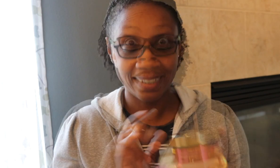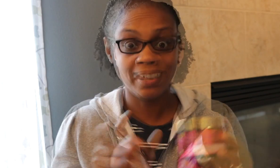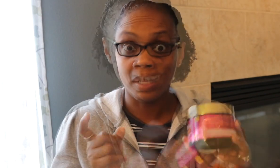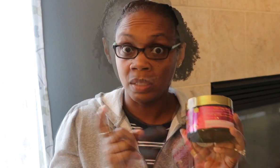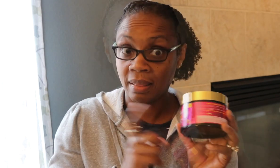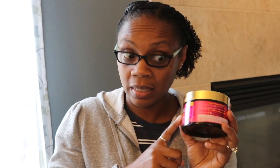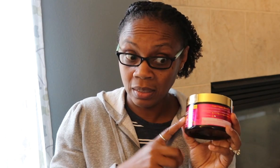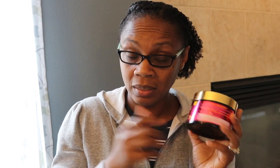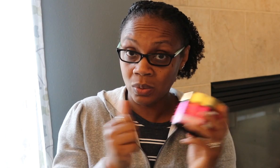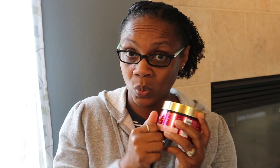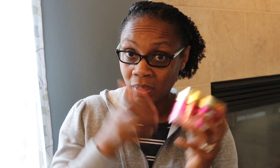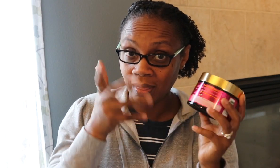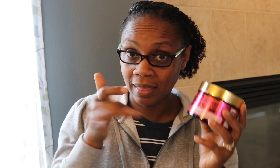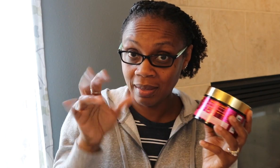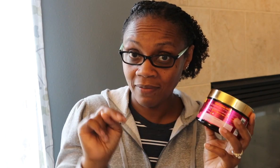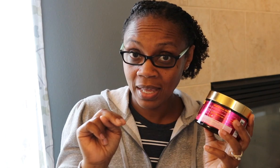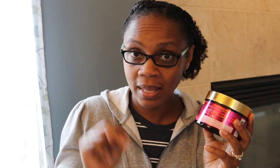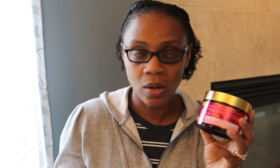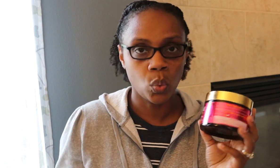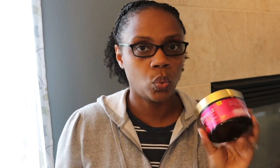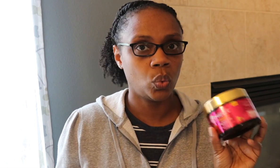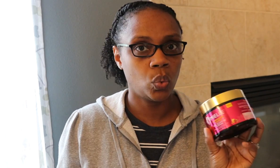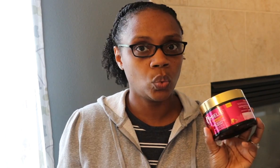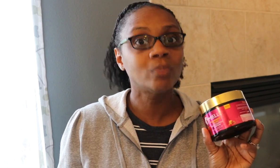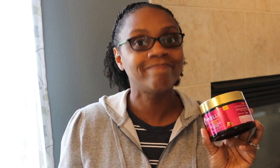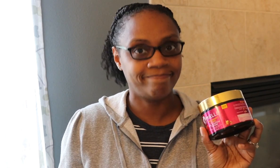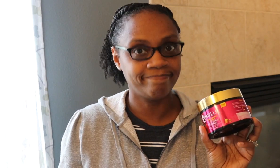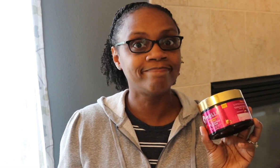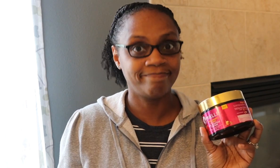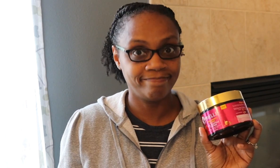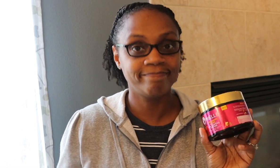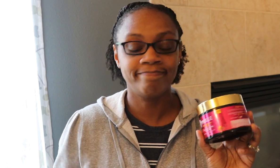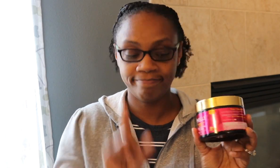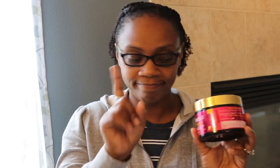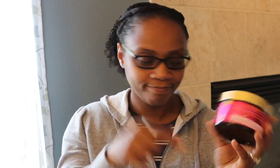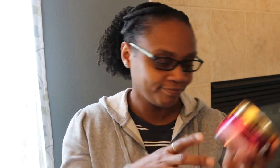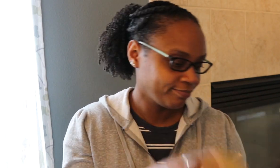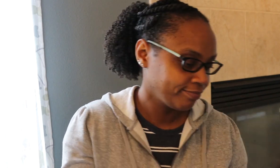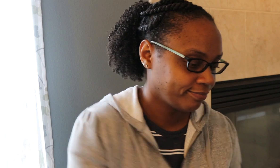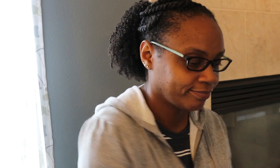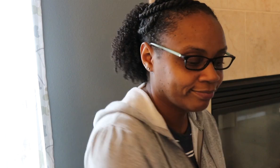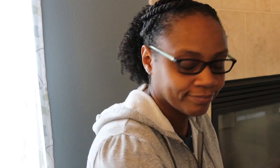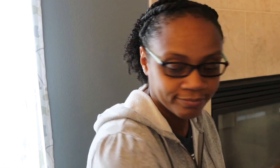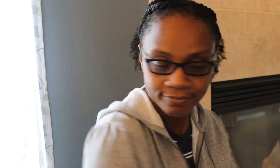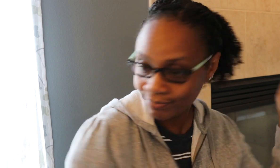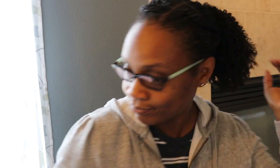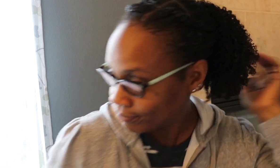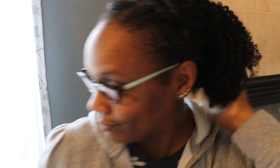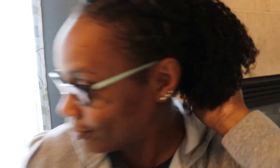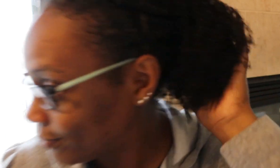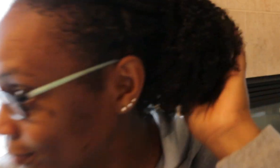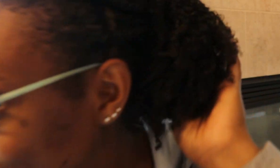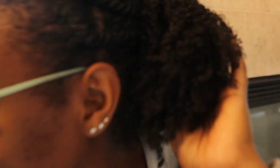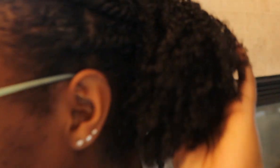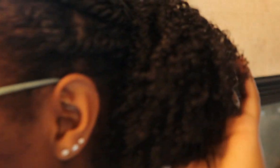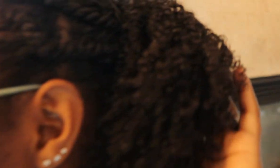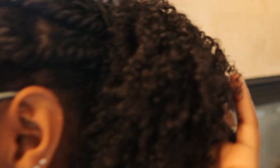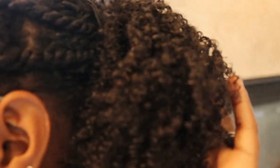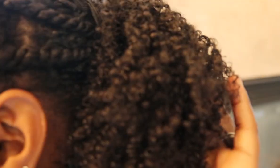this paired with the leave-in from this line. Amazing. I will show you. This is what I have in my